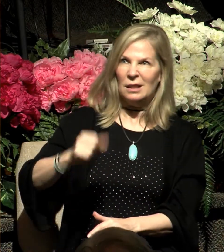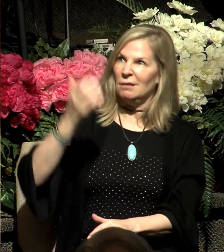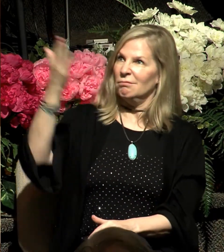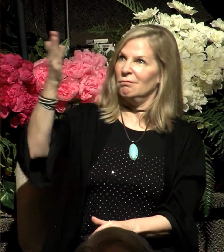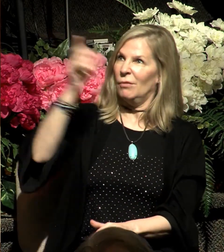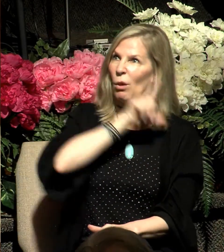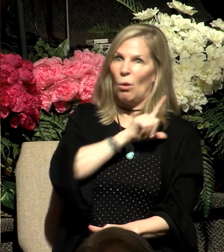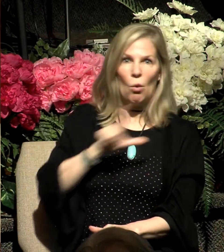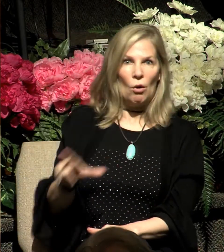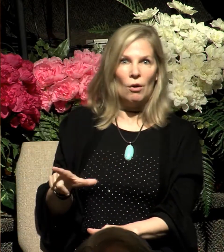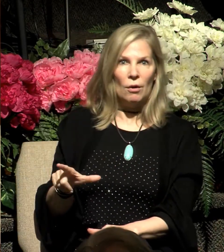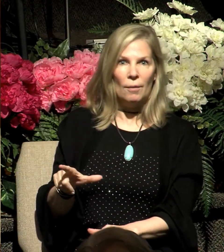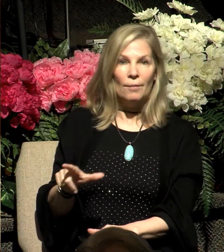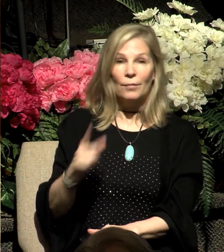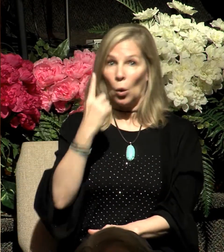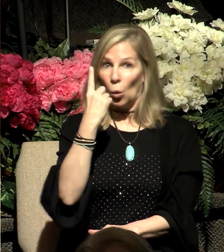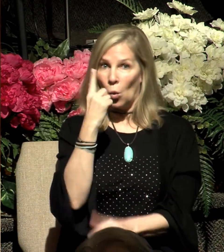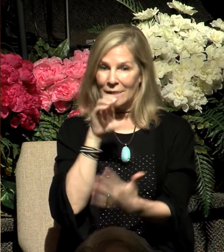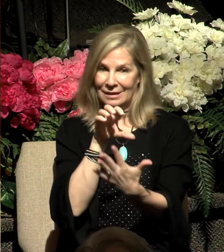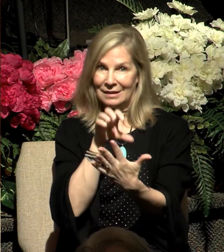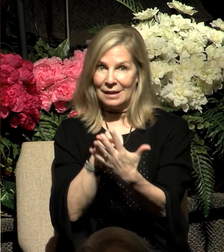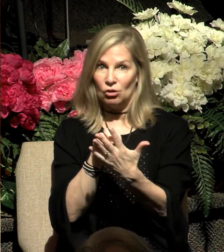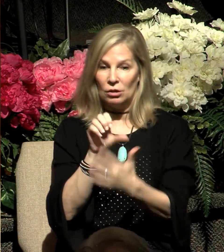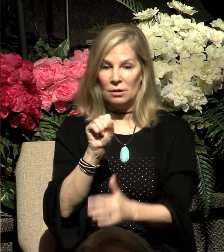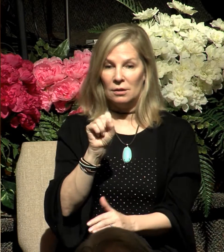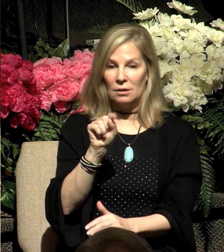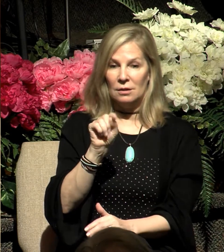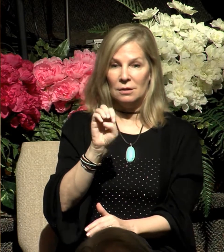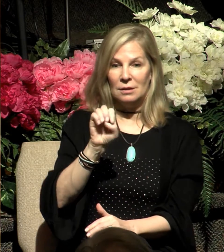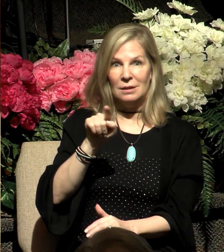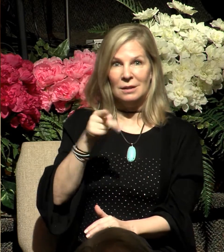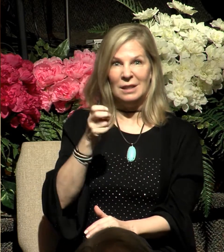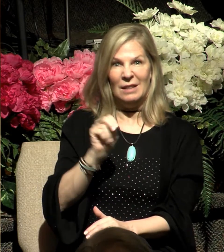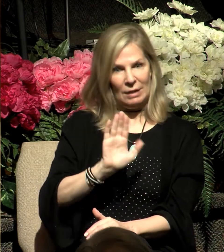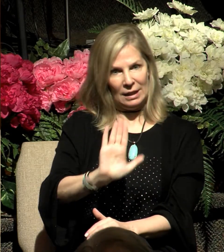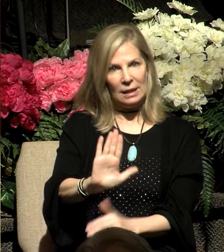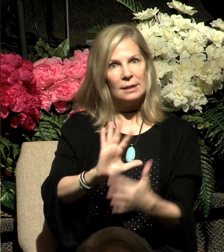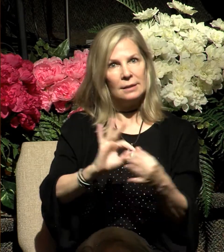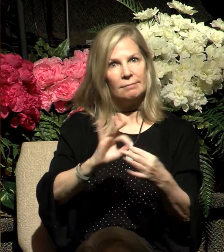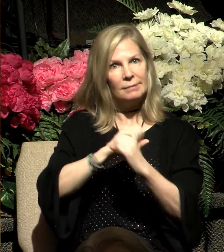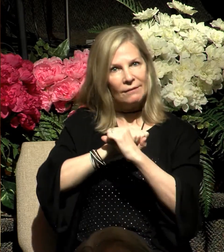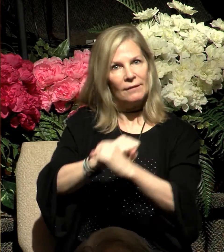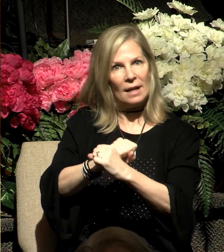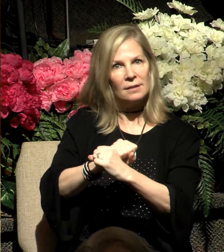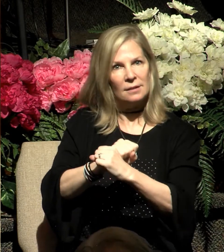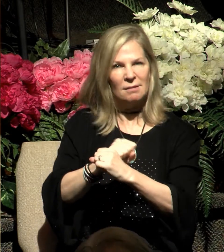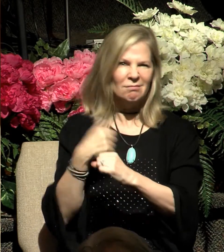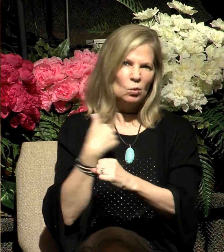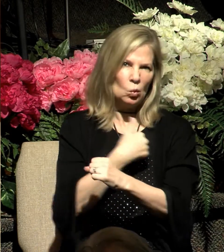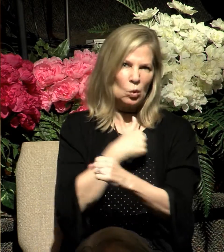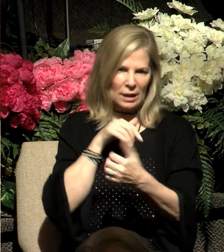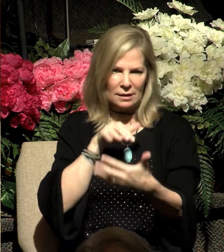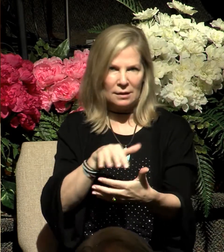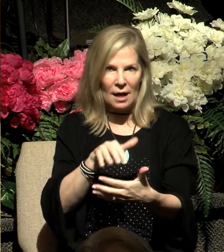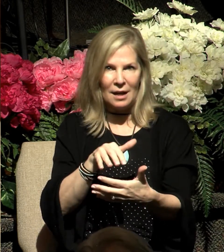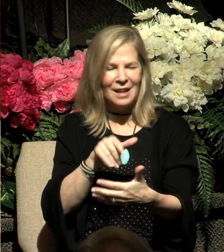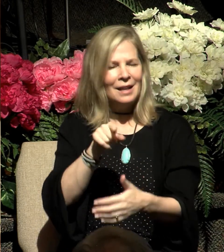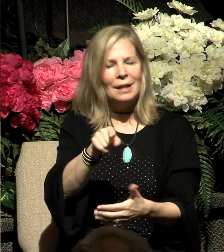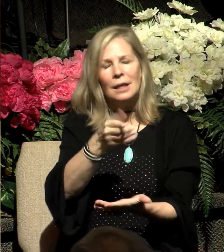in the section of Stephen's defense that we are going to study this morning, he proves his point